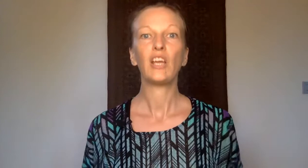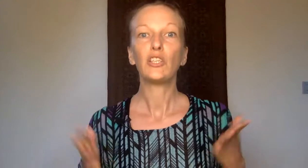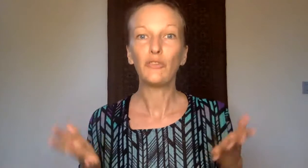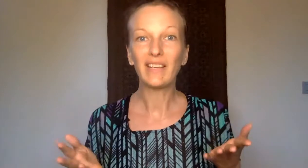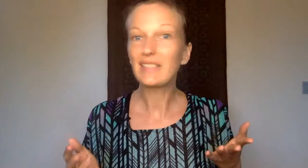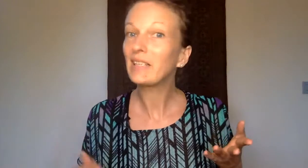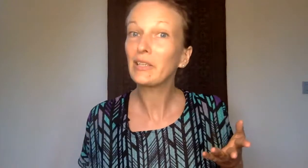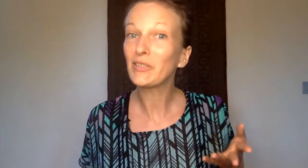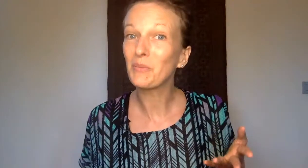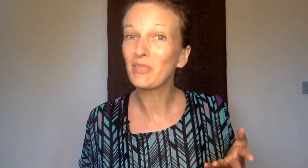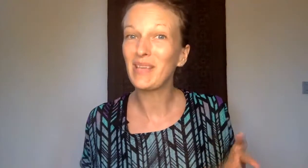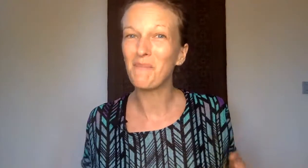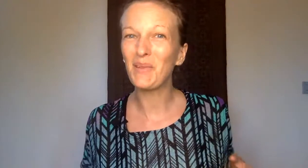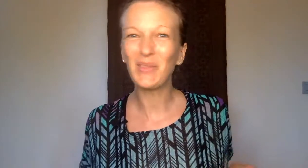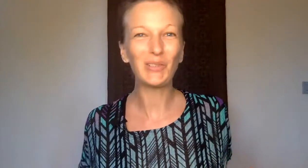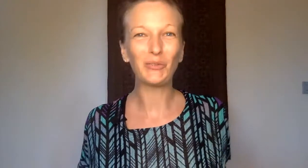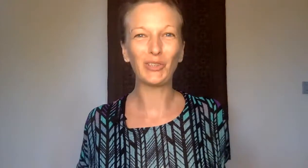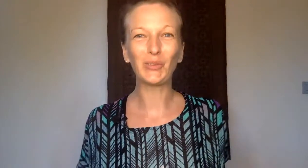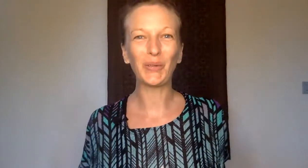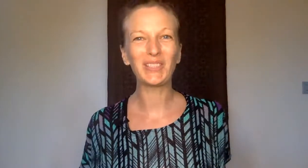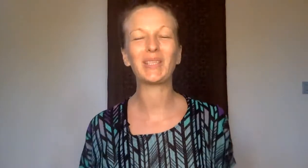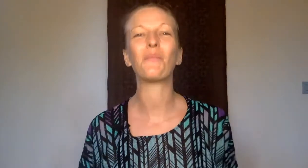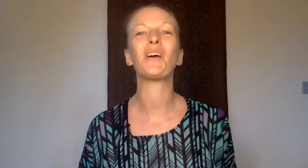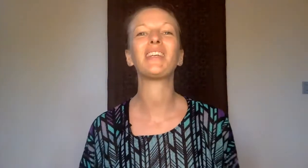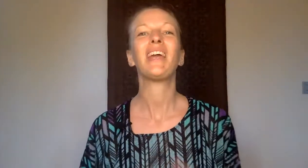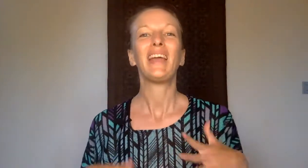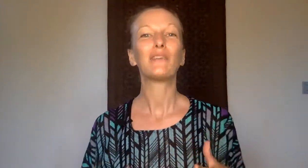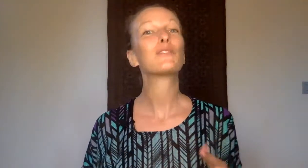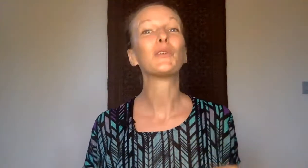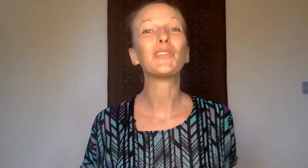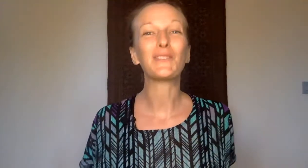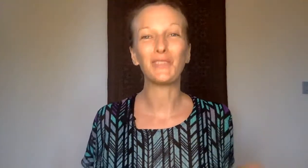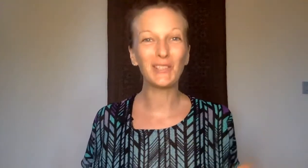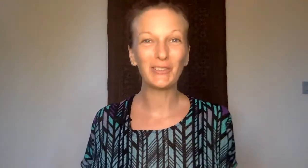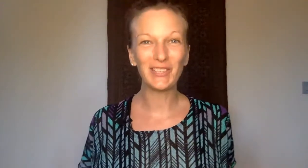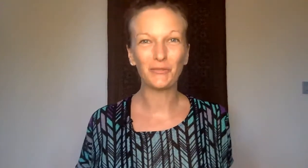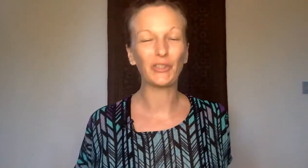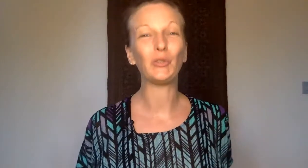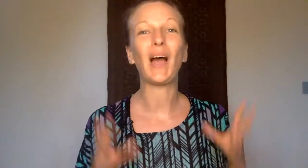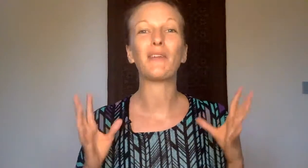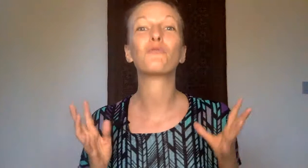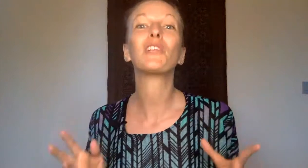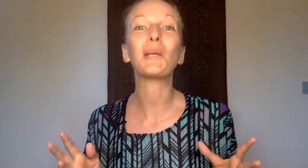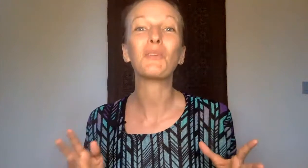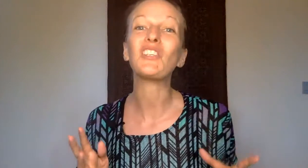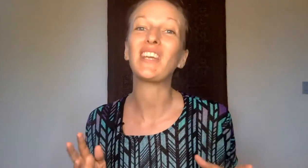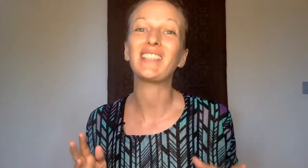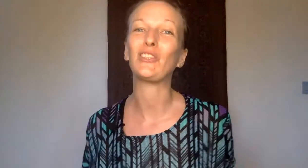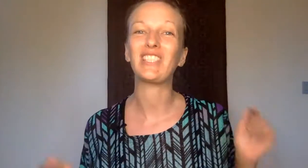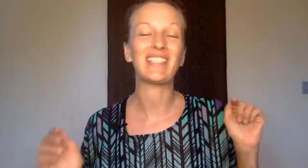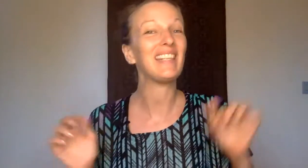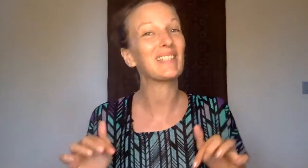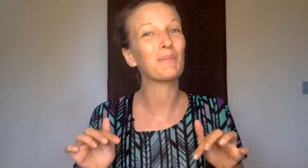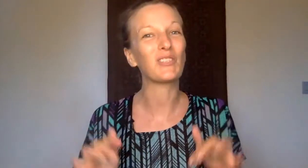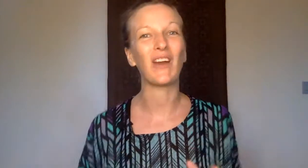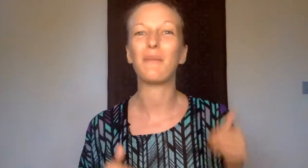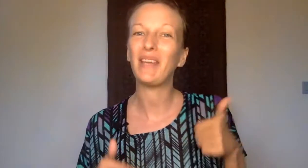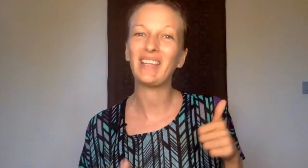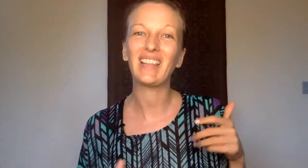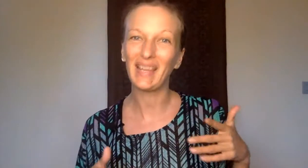You ready to clear some resentment that you feel towards someone? If so, this video is for you. I really appreciate it. If could just hit subscribe, hit the like